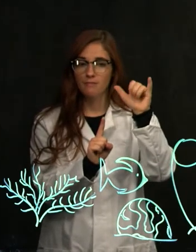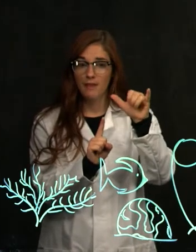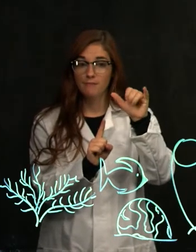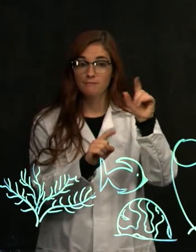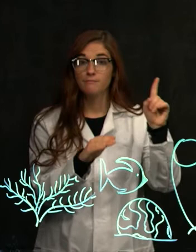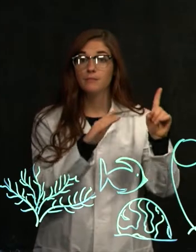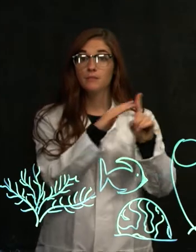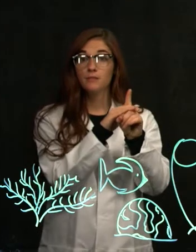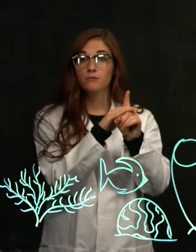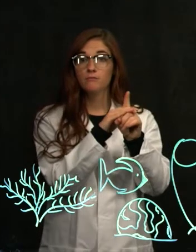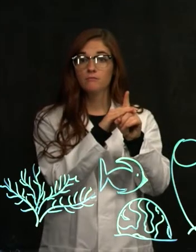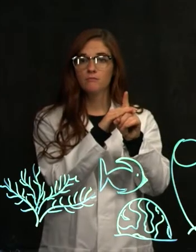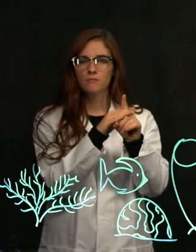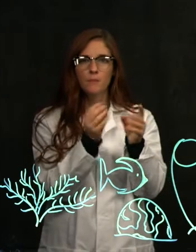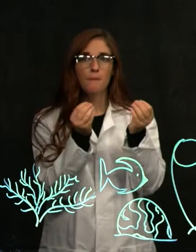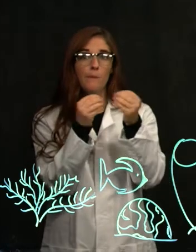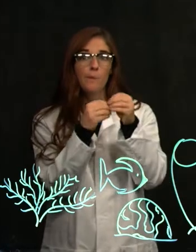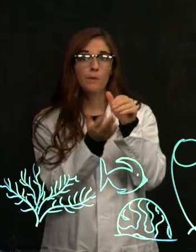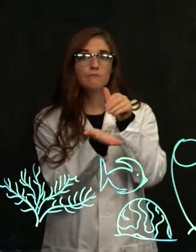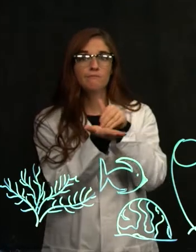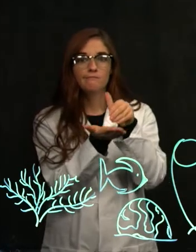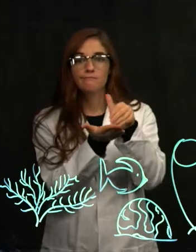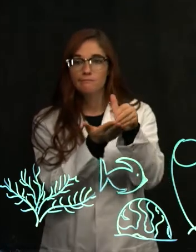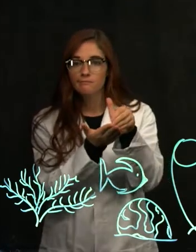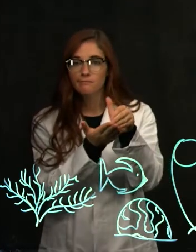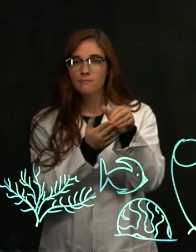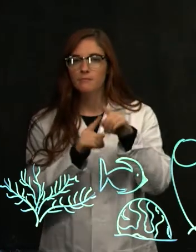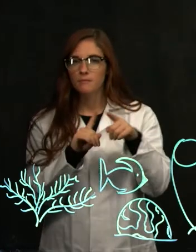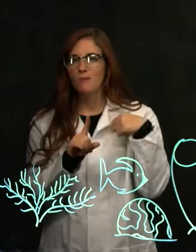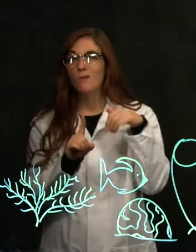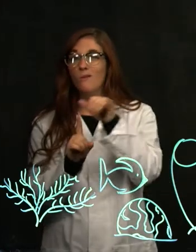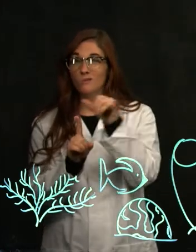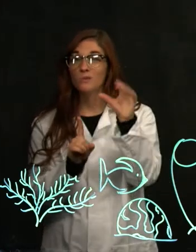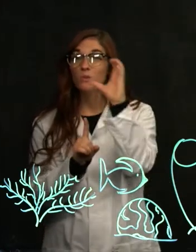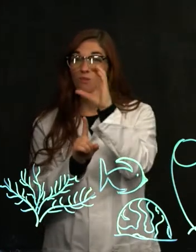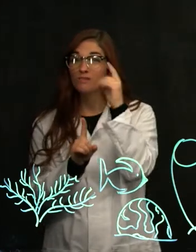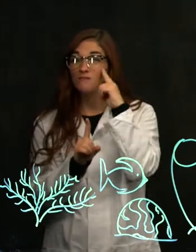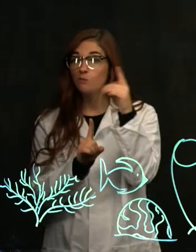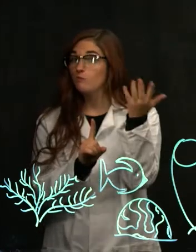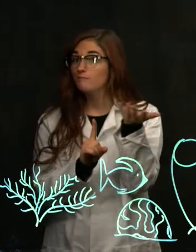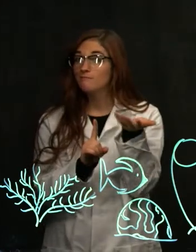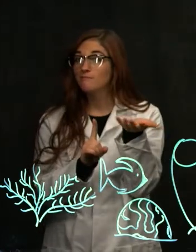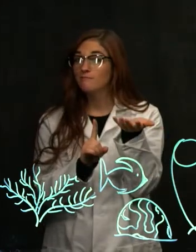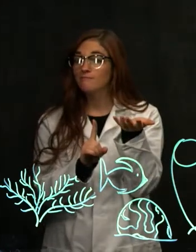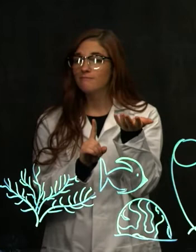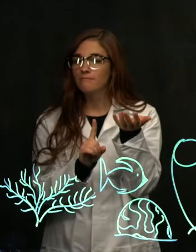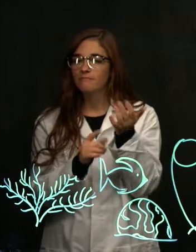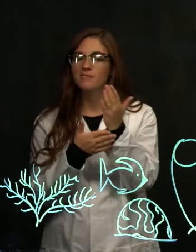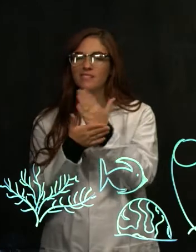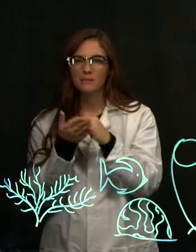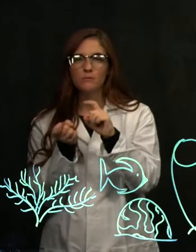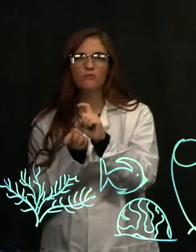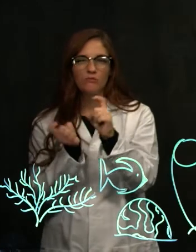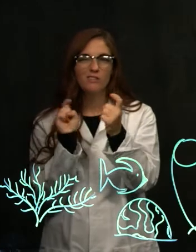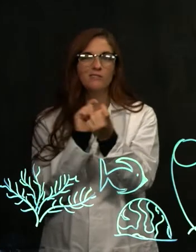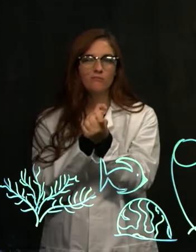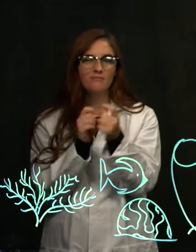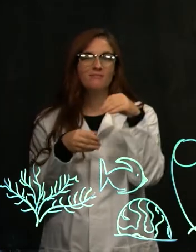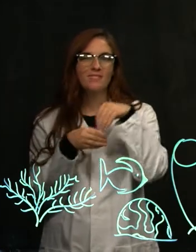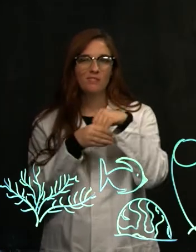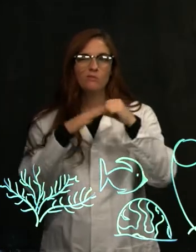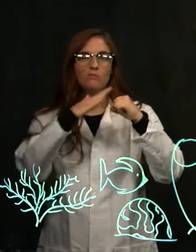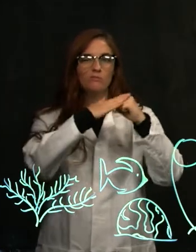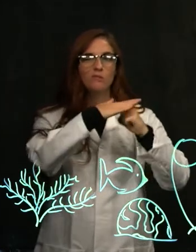appear more often but I'm also looking for some changes in the molecular